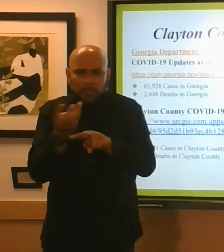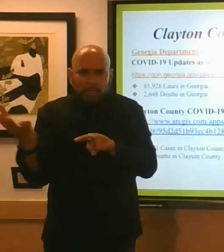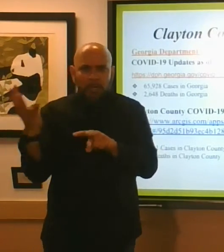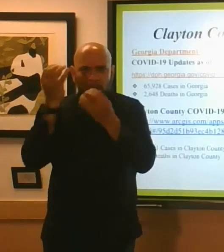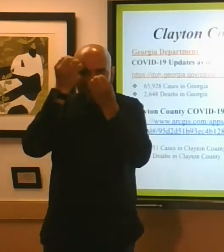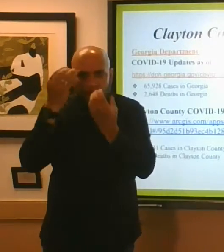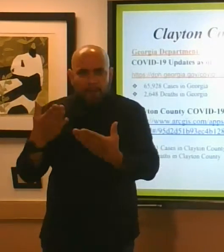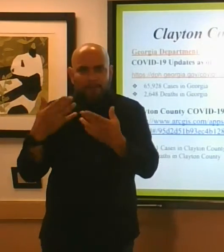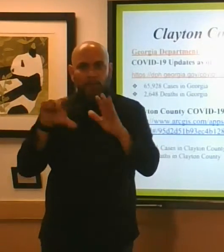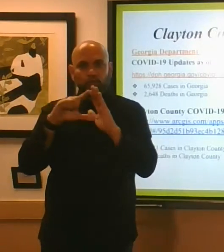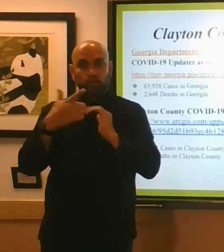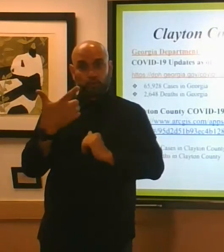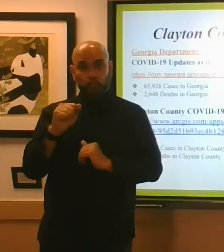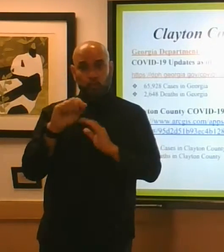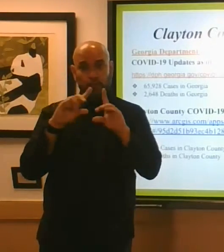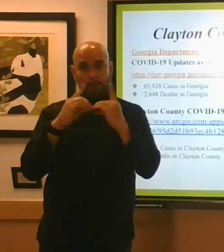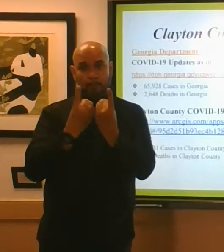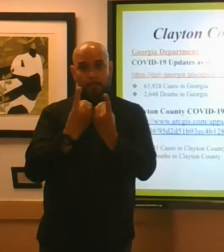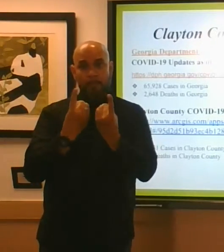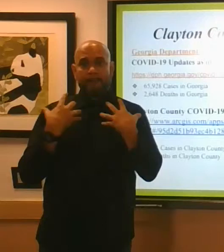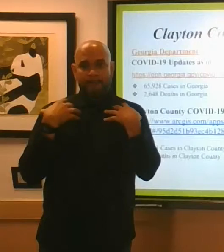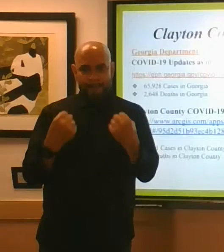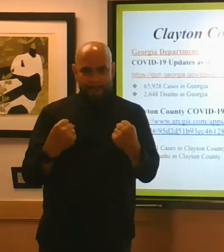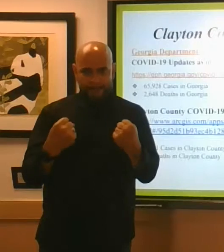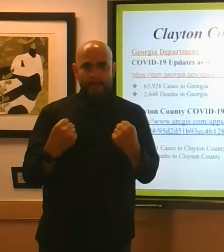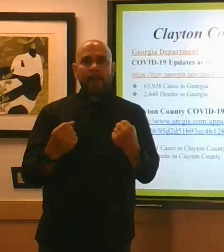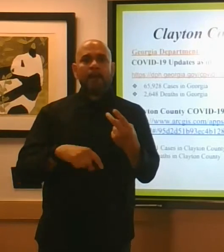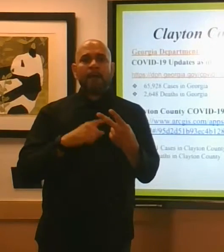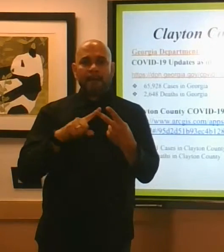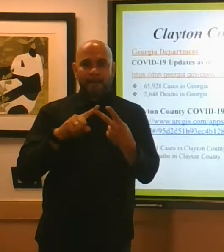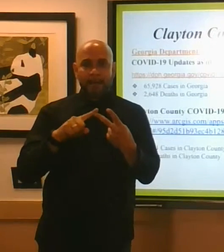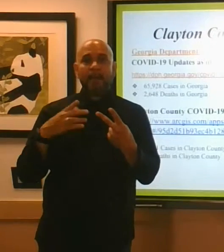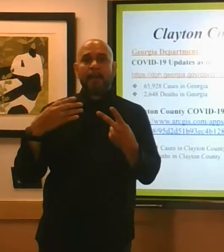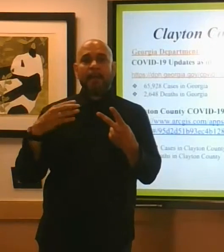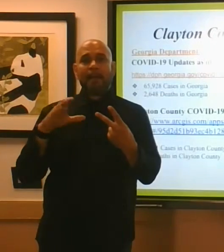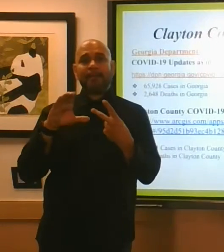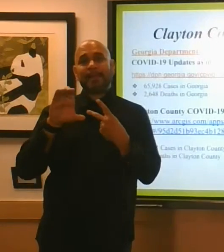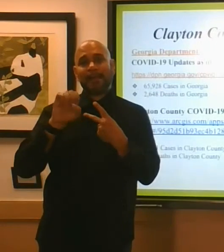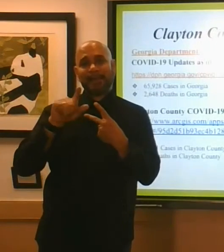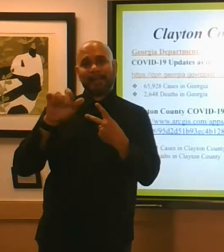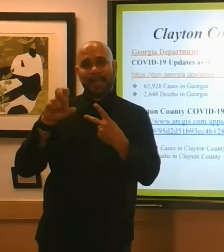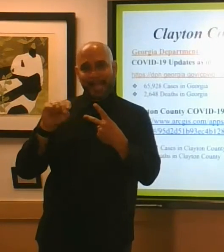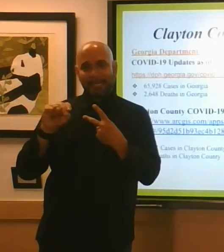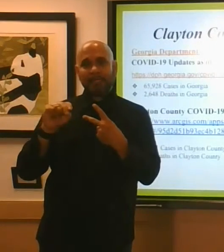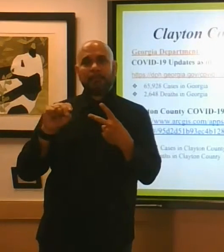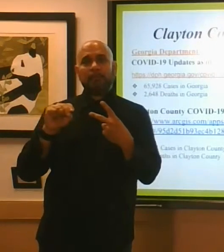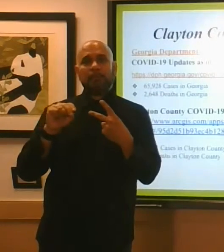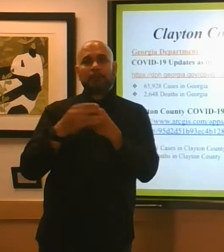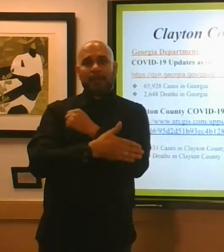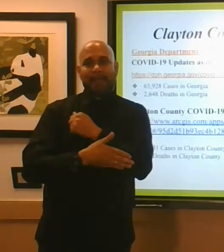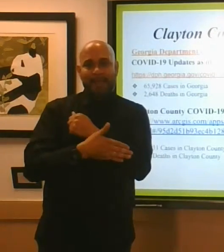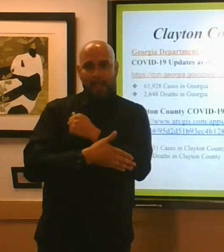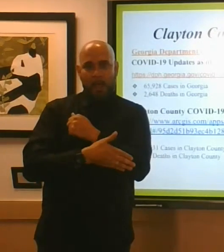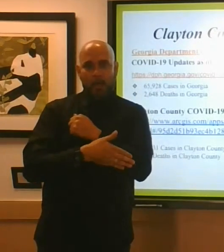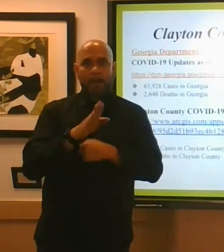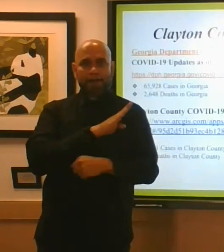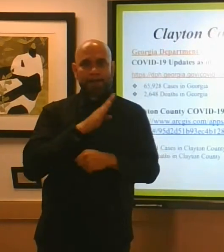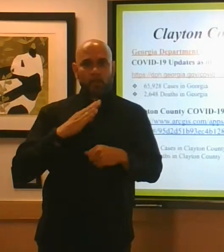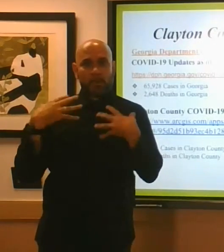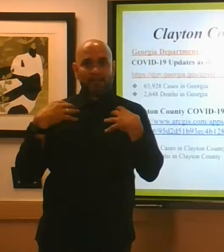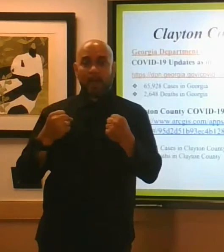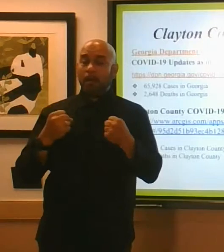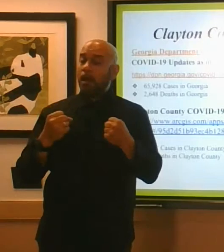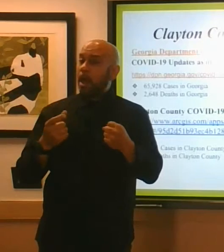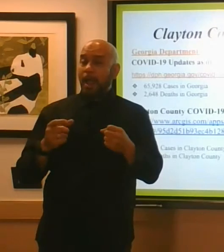department of public health and from the clayton county board of health clearly we've got to use this data